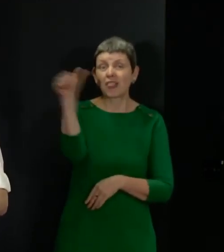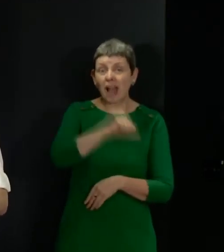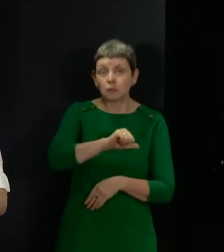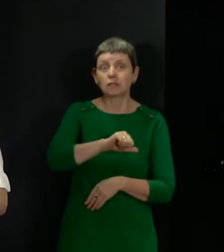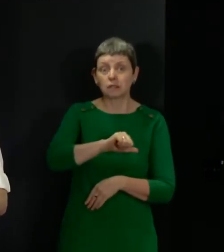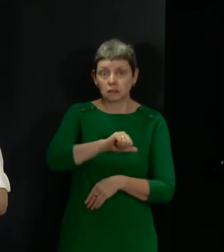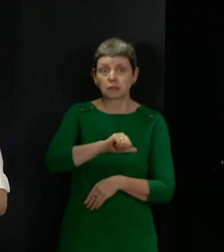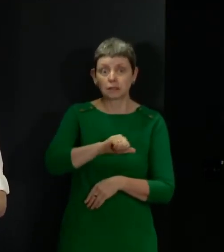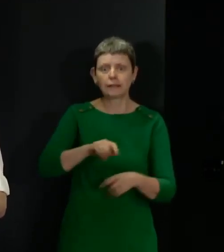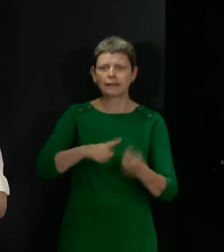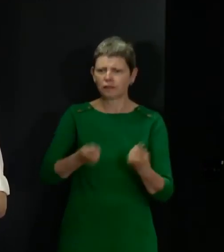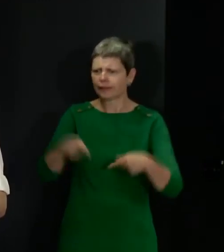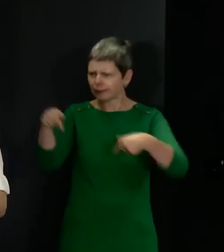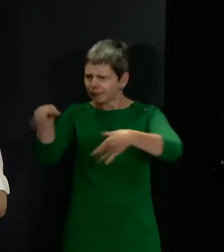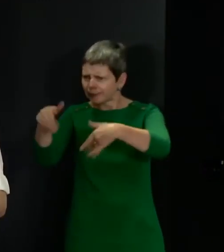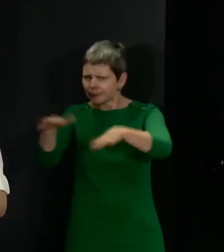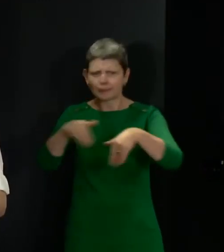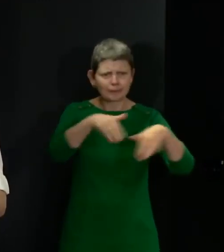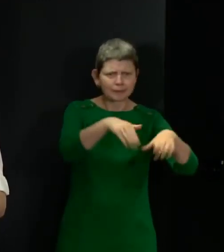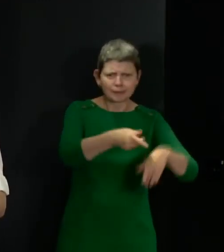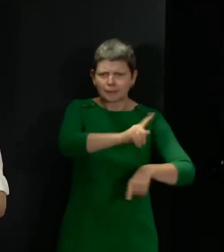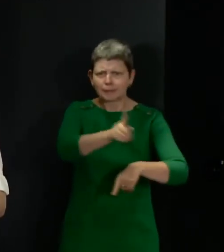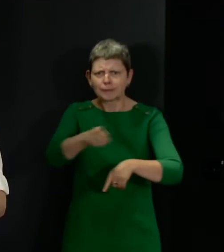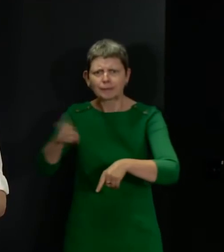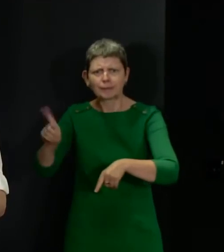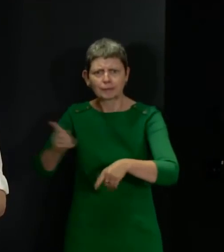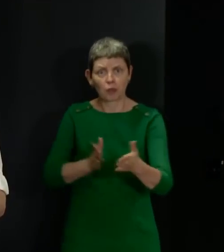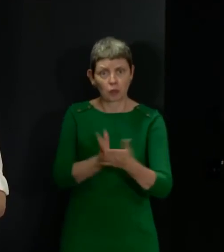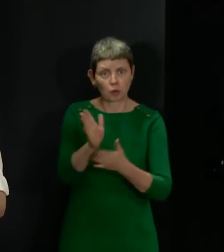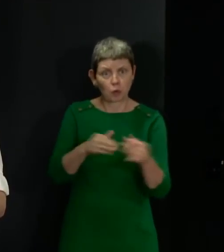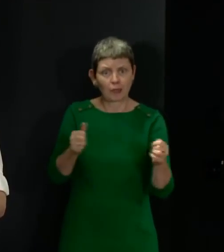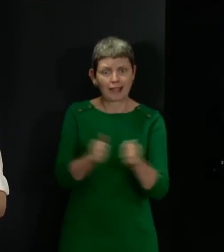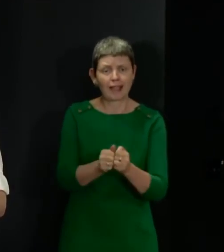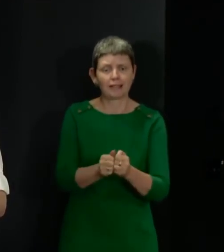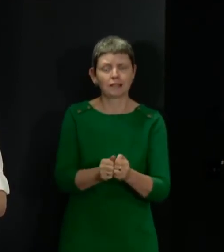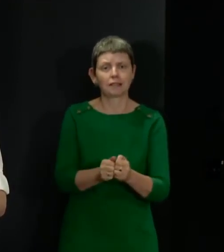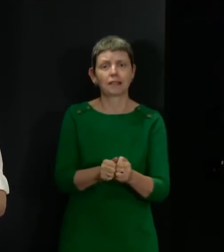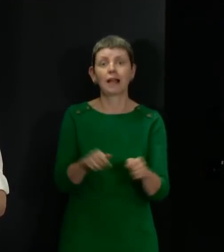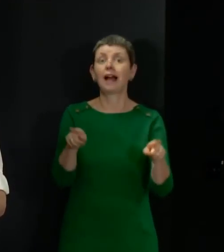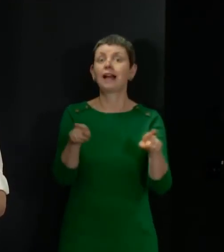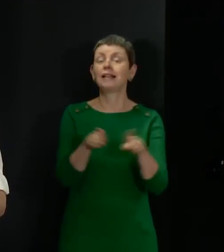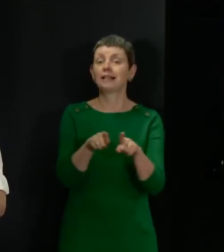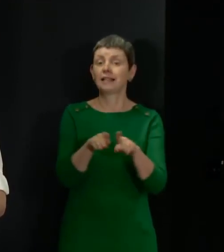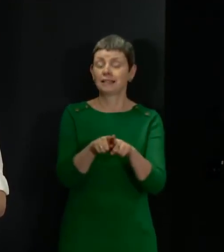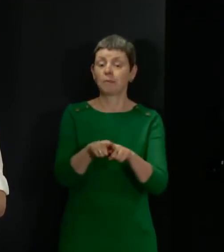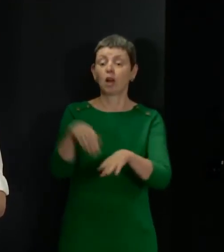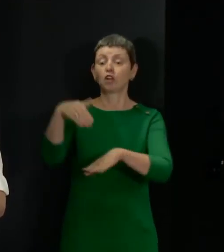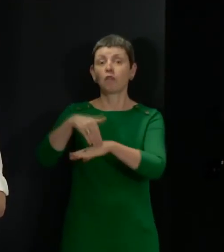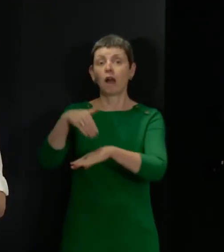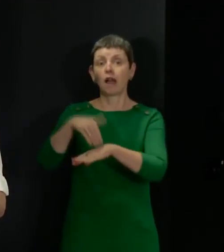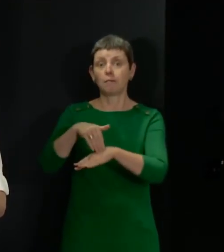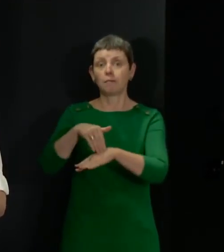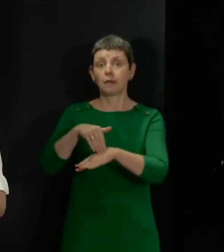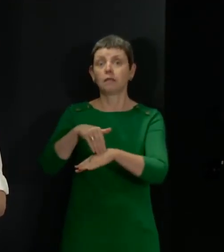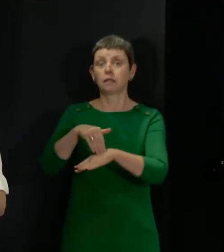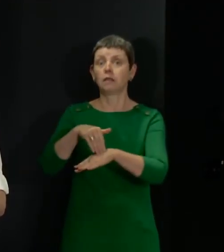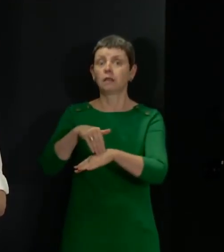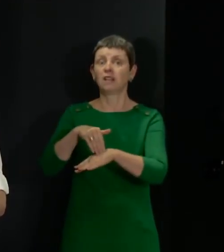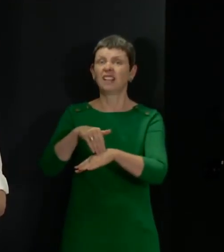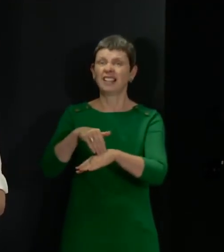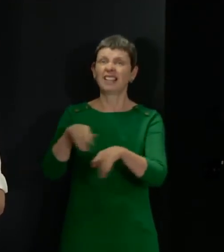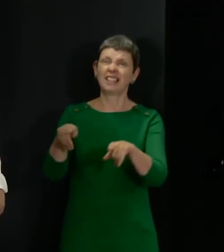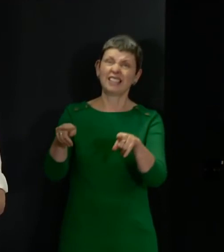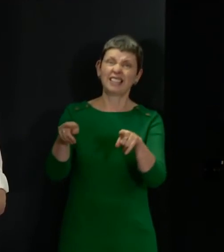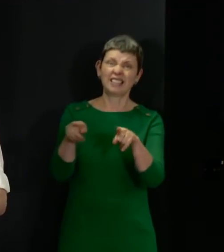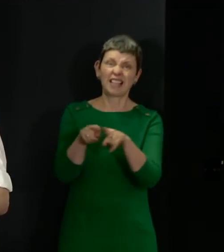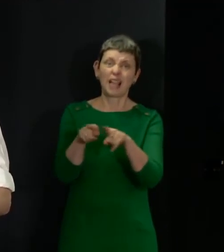Now, at the same time, we saw non-coronavirus-related crime returning to levels which are more in line with what we would